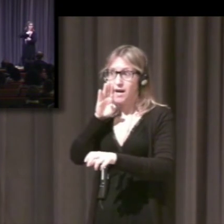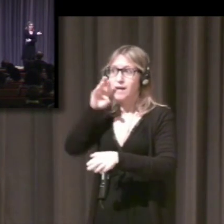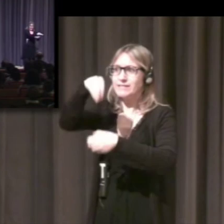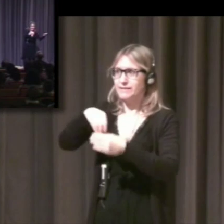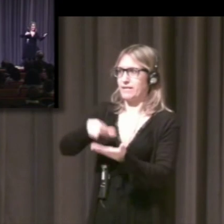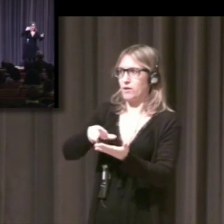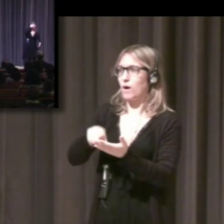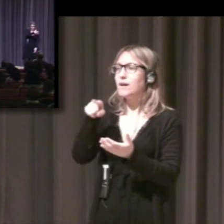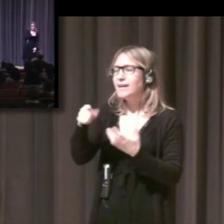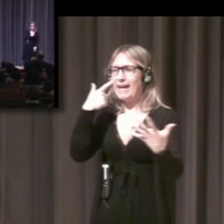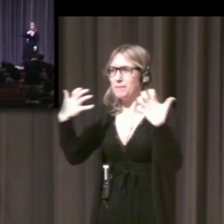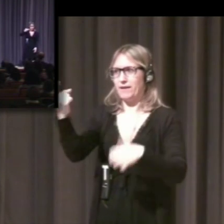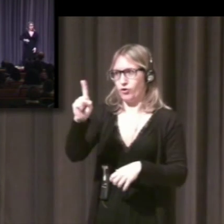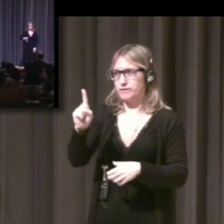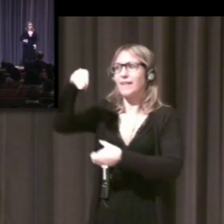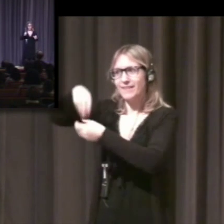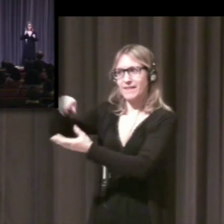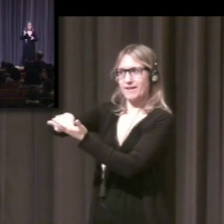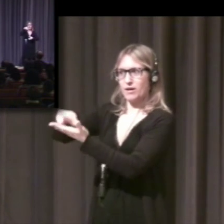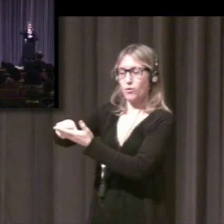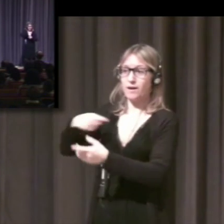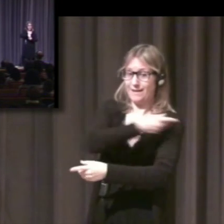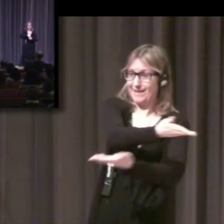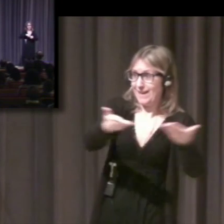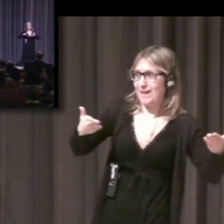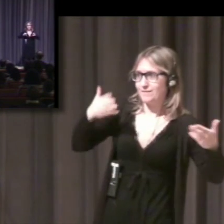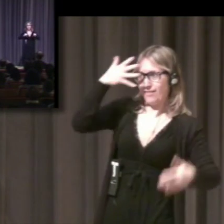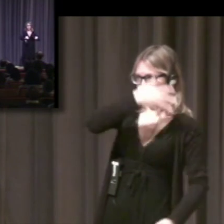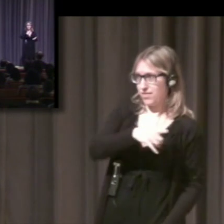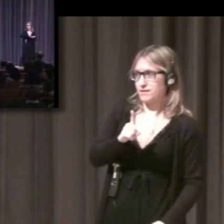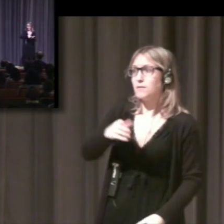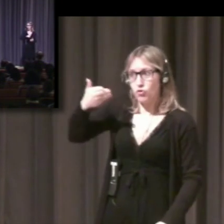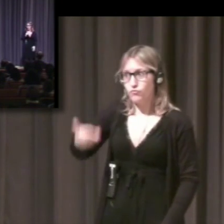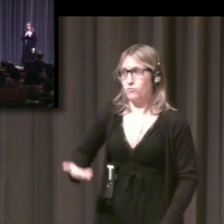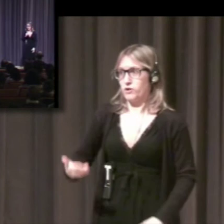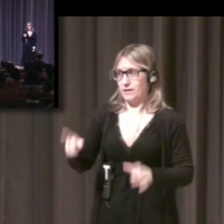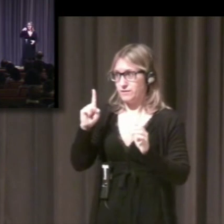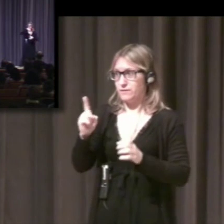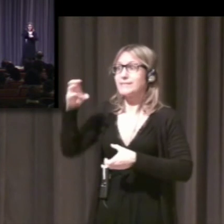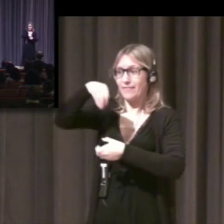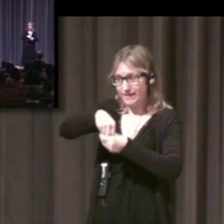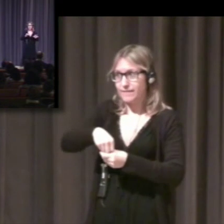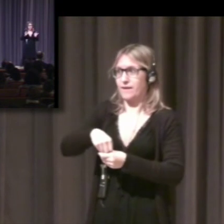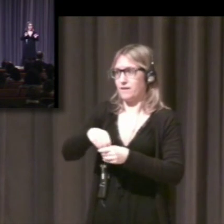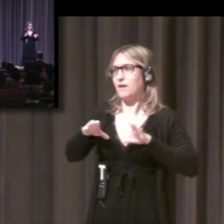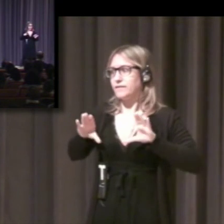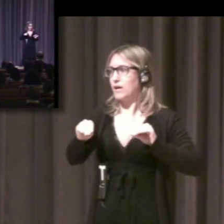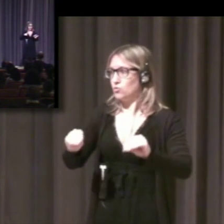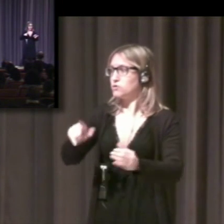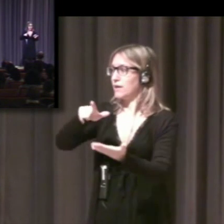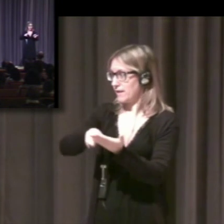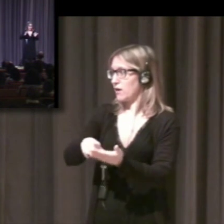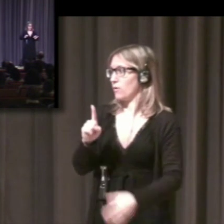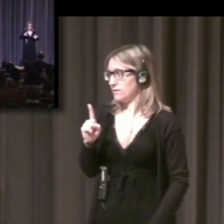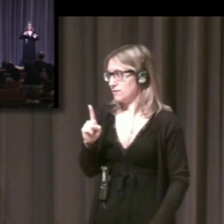you use language. They're part of being a human being. These are all things that